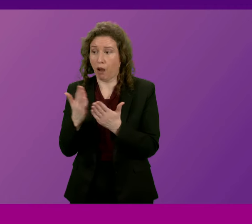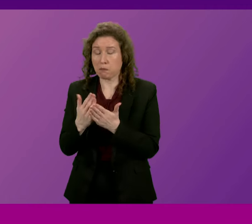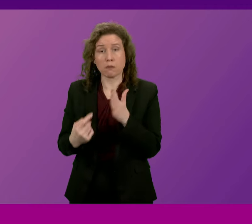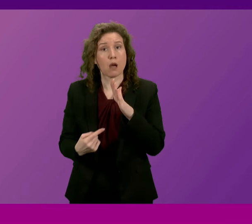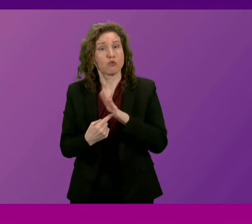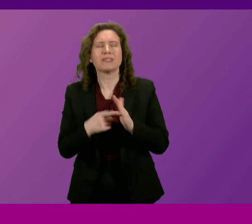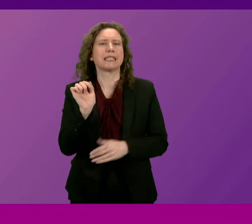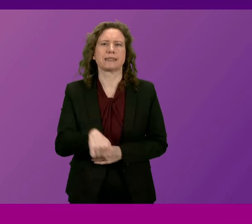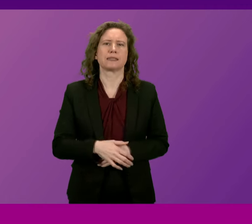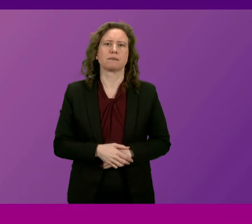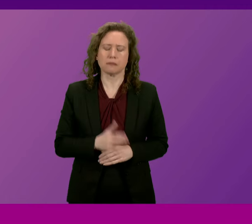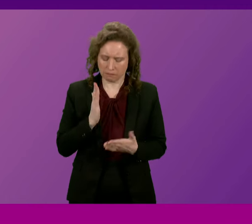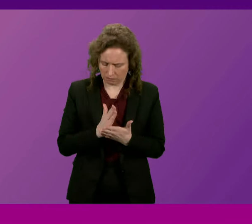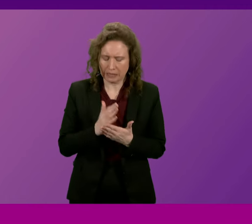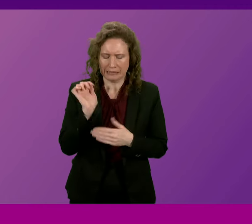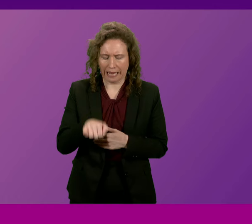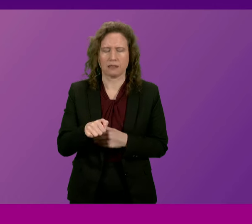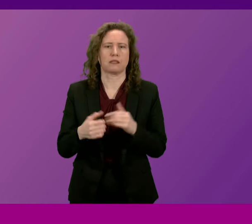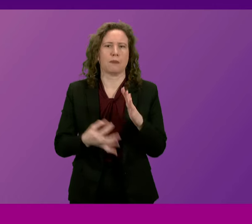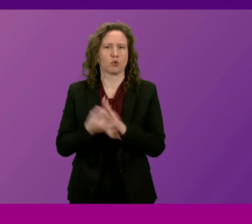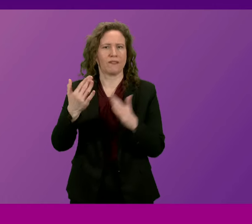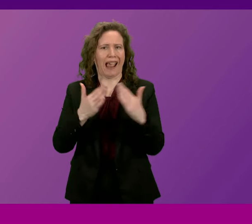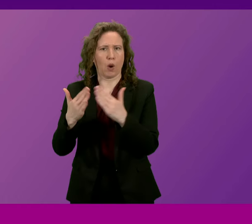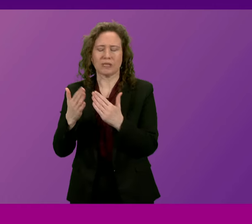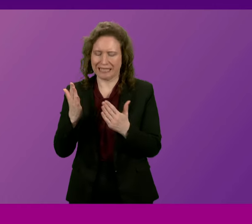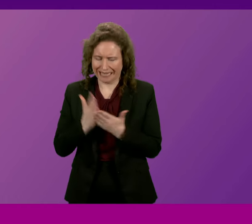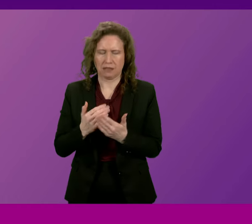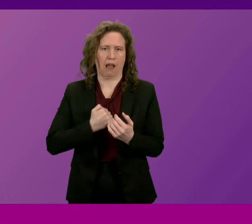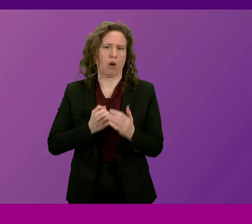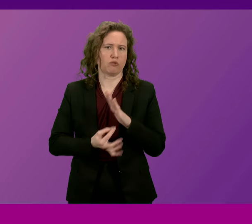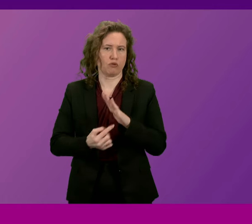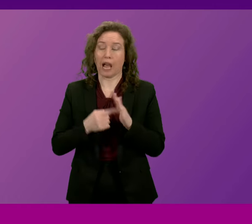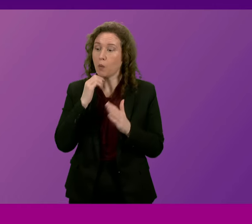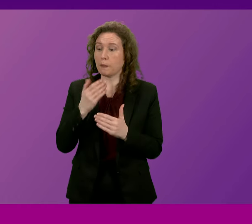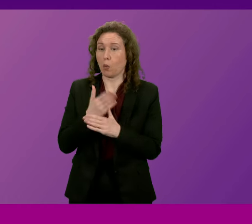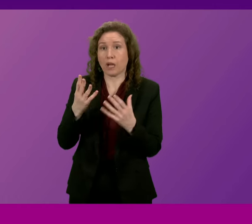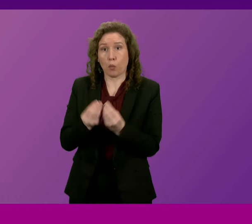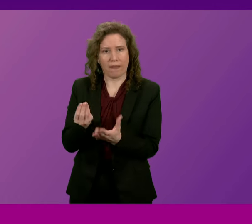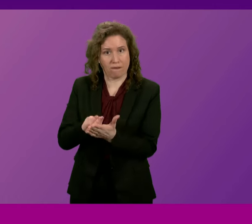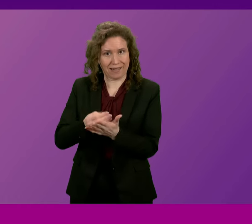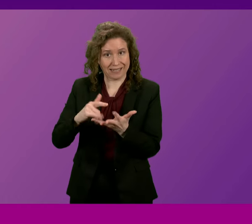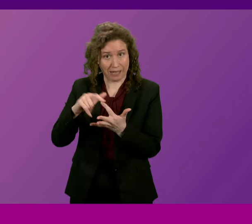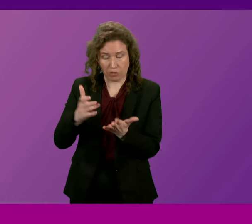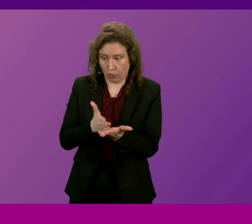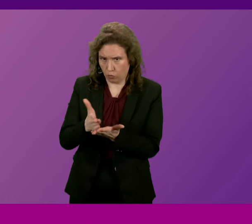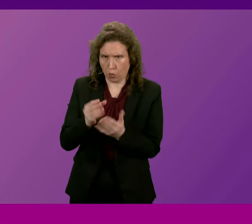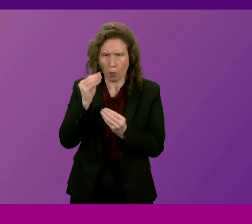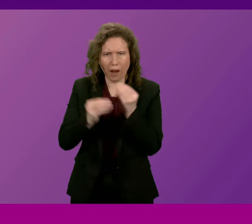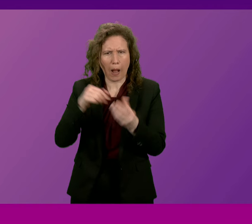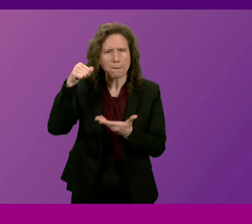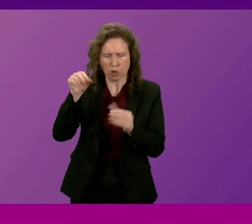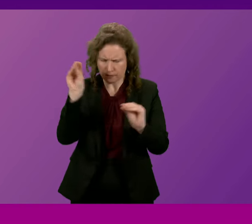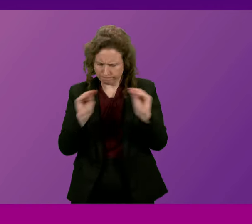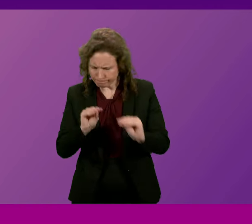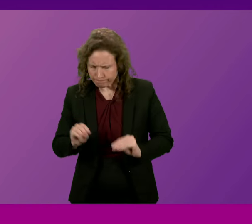for the government? Yes, it does. I'm happy to confirm that, and I will be working with the Finance Secretary during the course of the budget preparation to